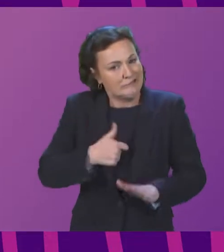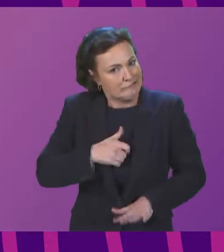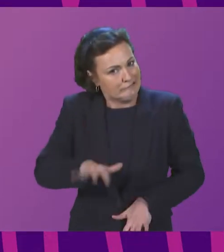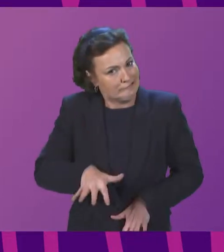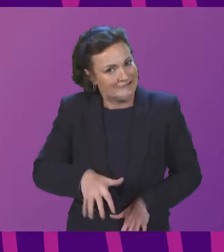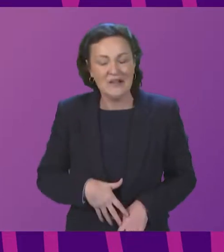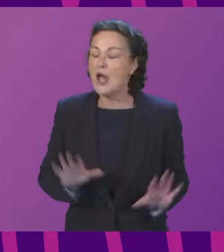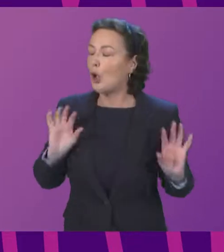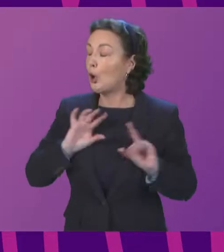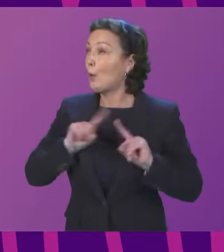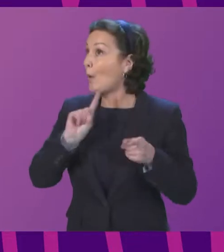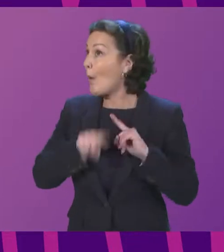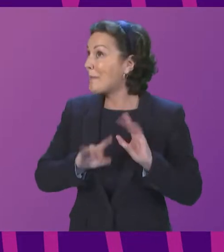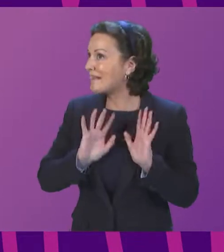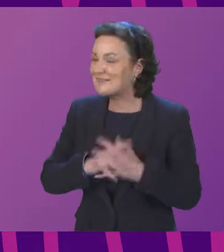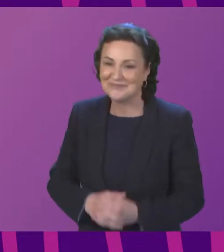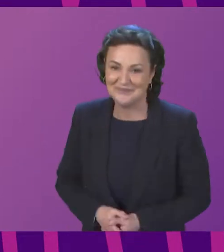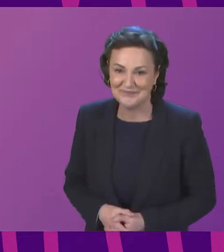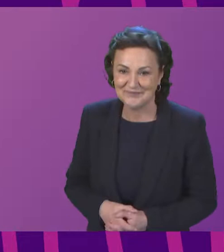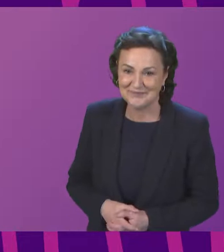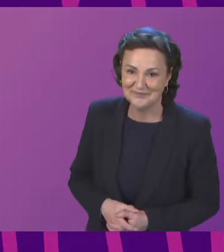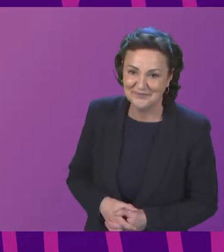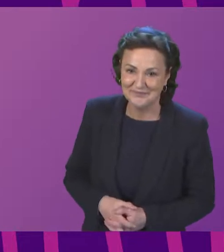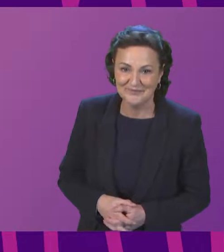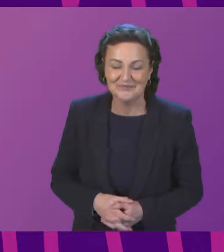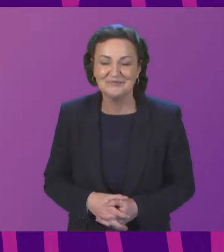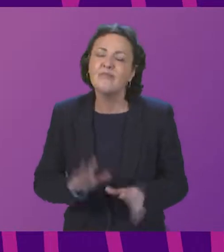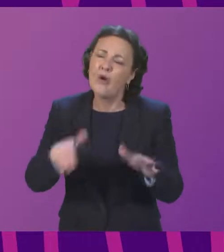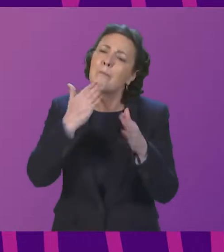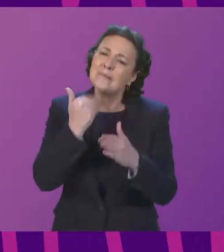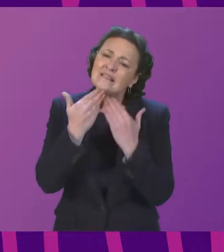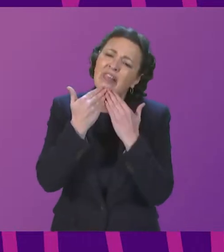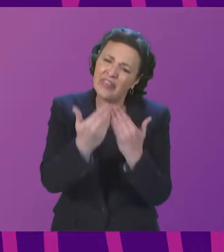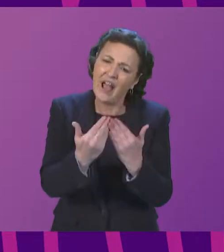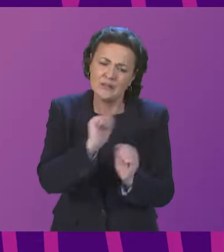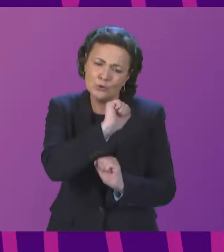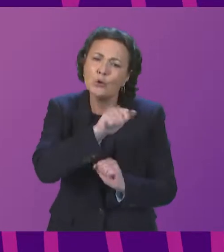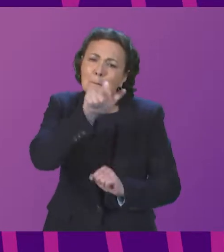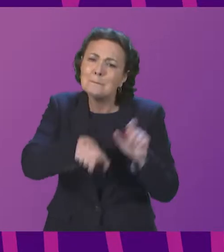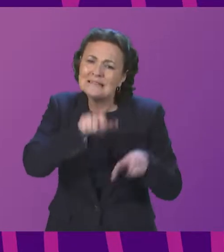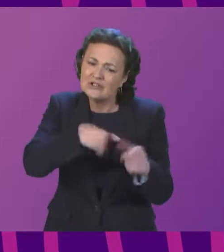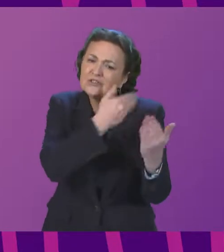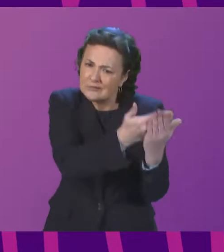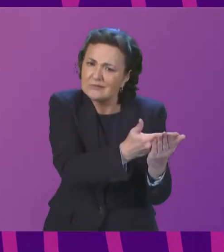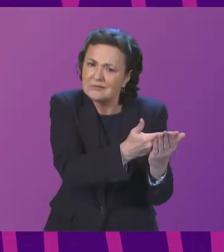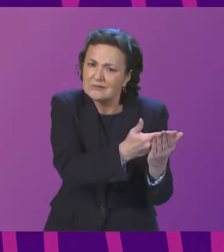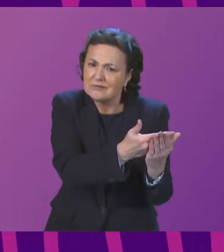No comment and I'll thank I'll thank them very much as well. Um